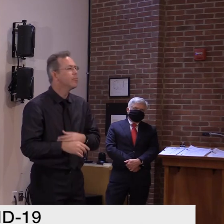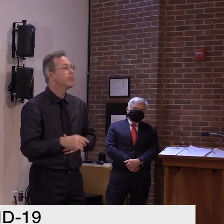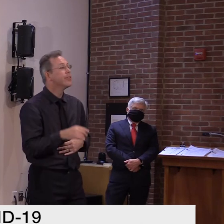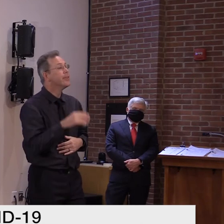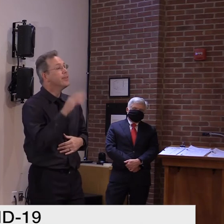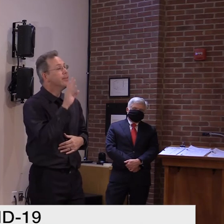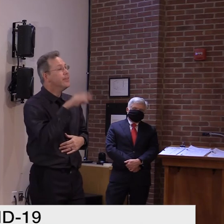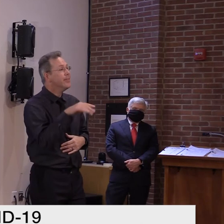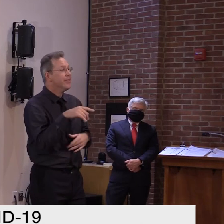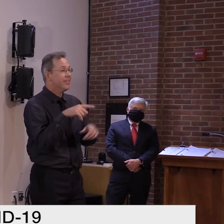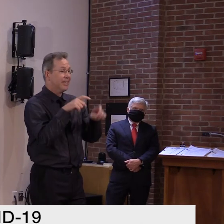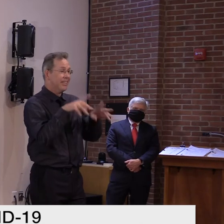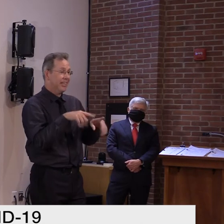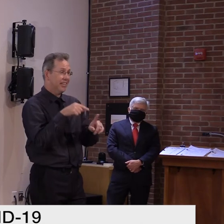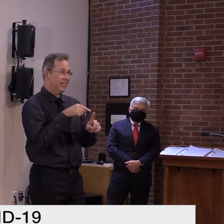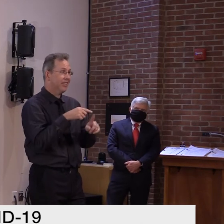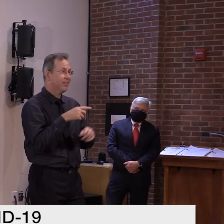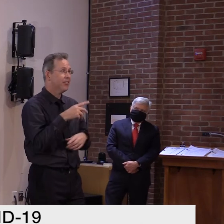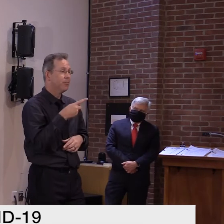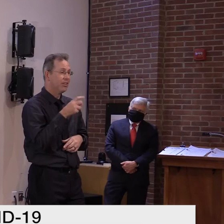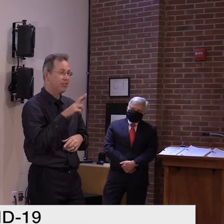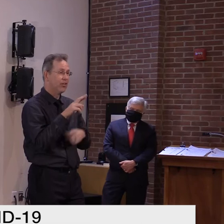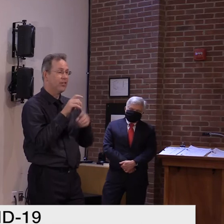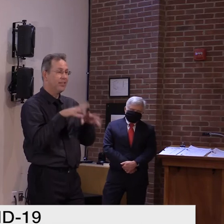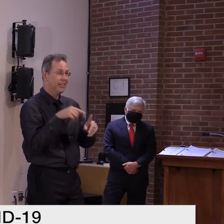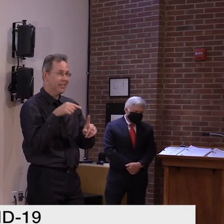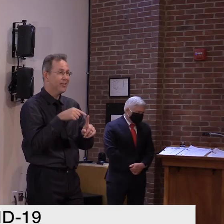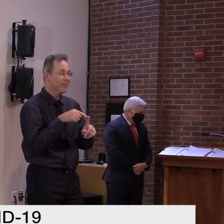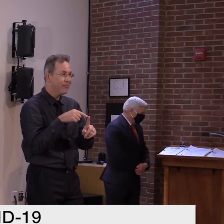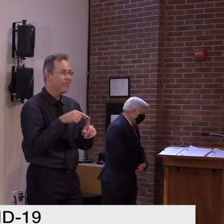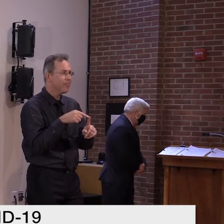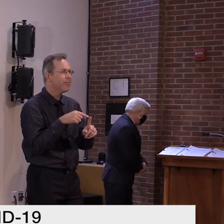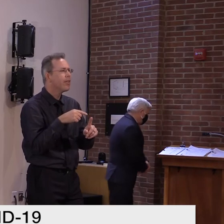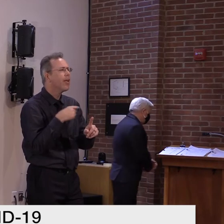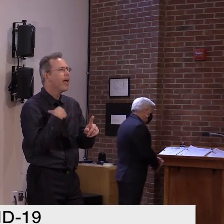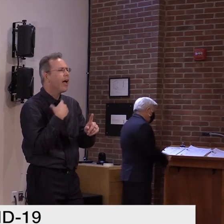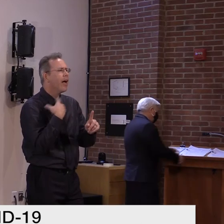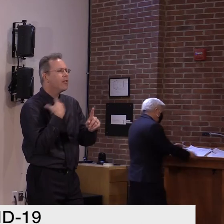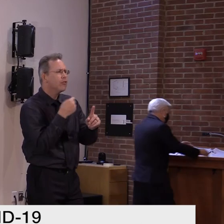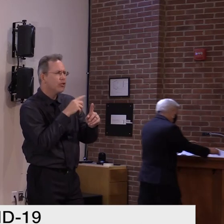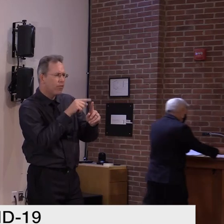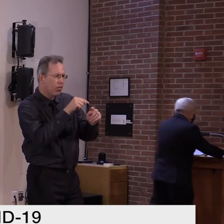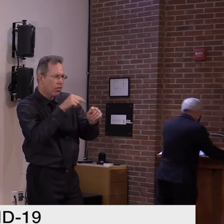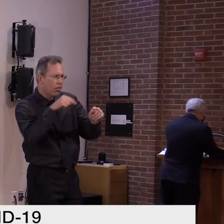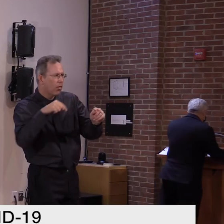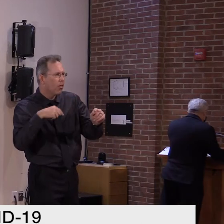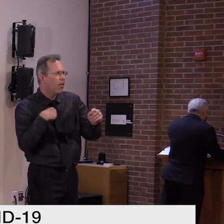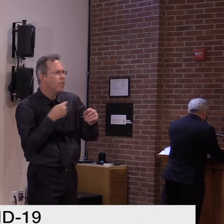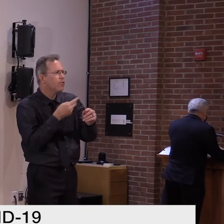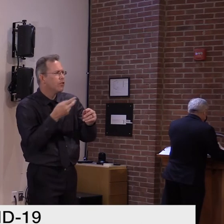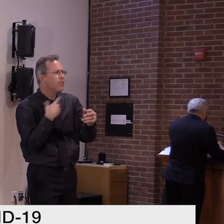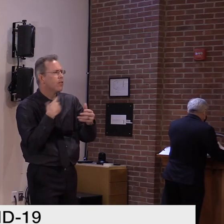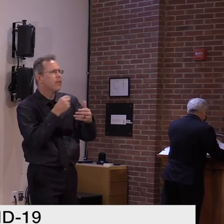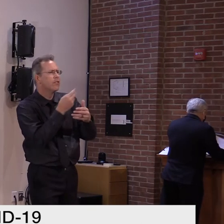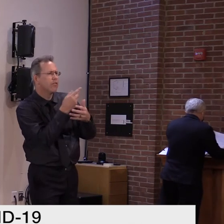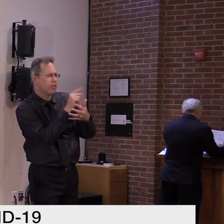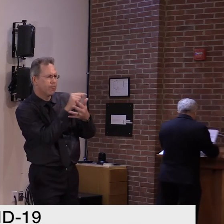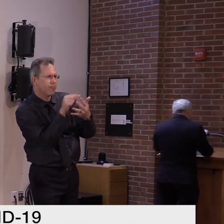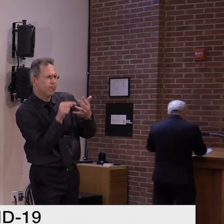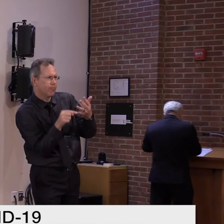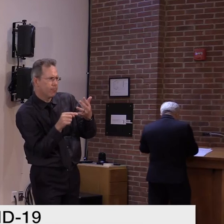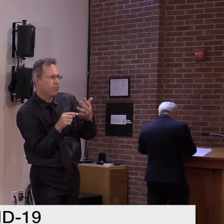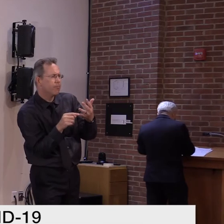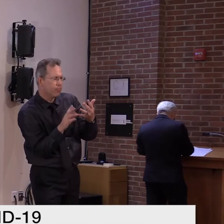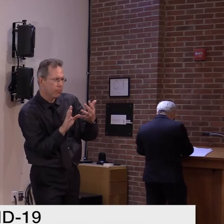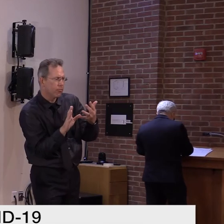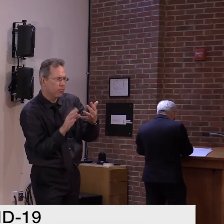there are several steps that have to occur. There's an amplification, first of all, there's